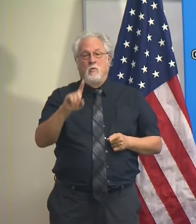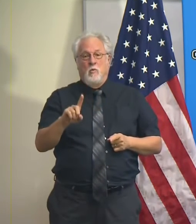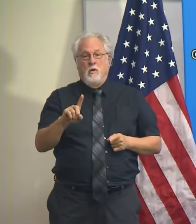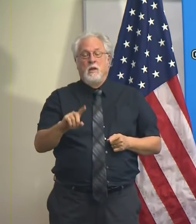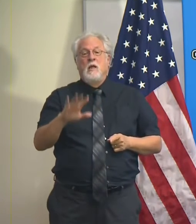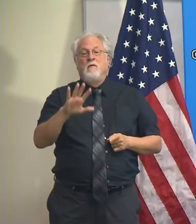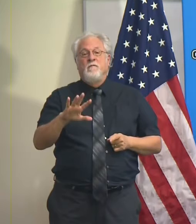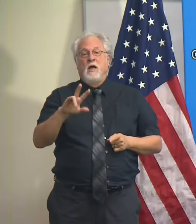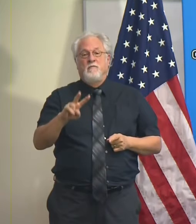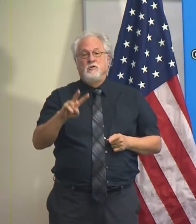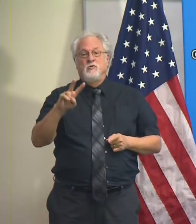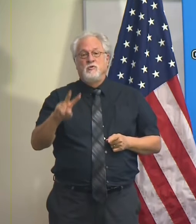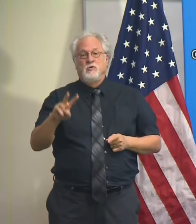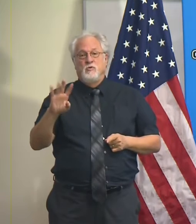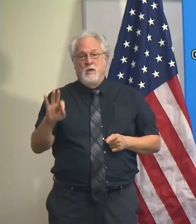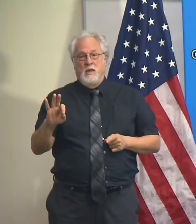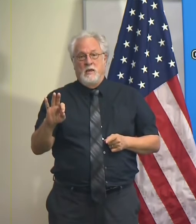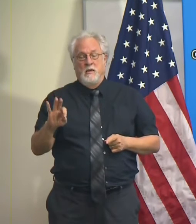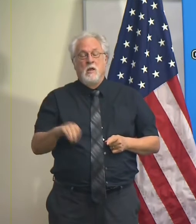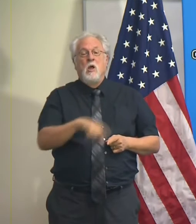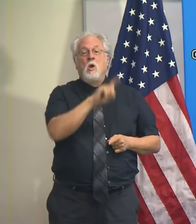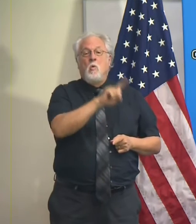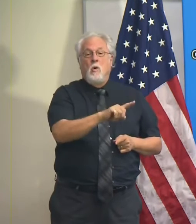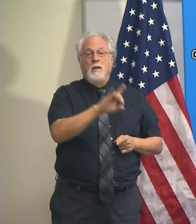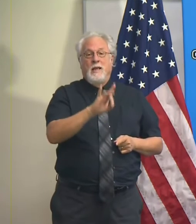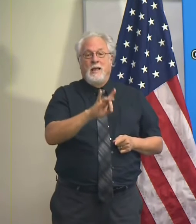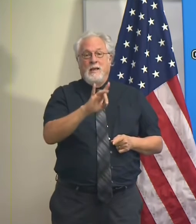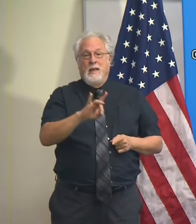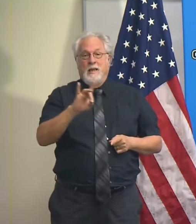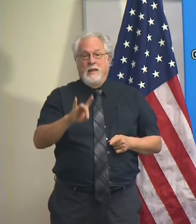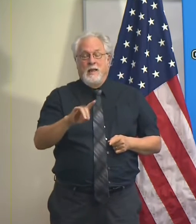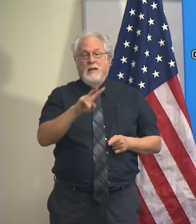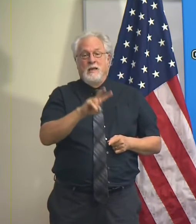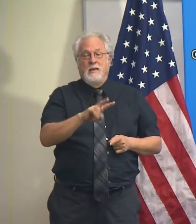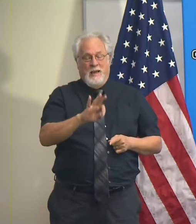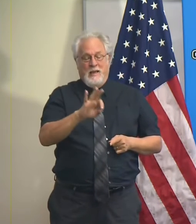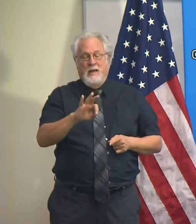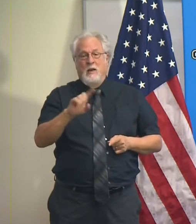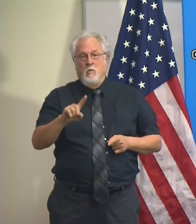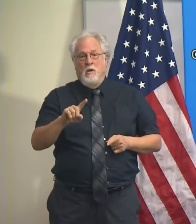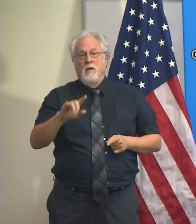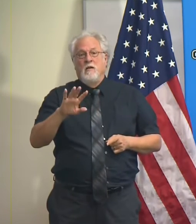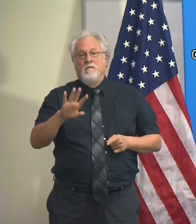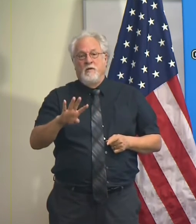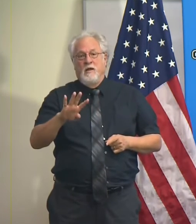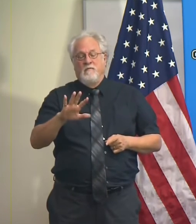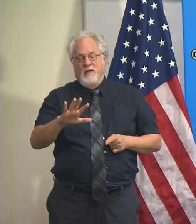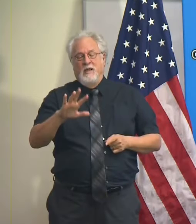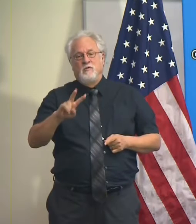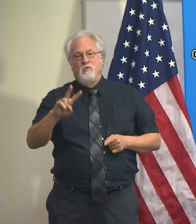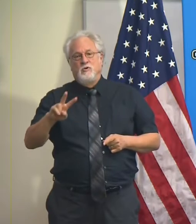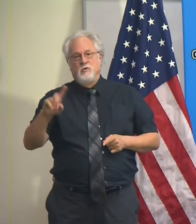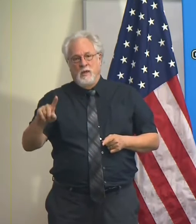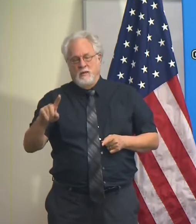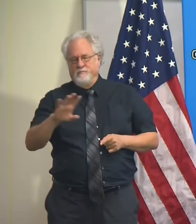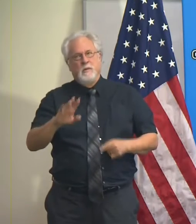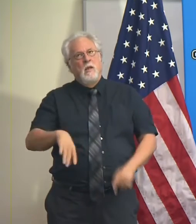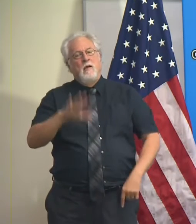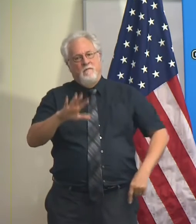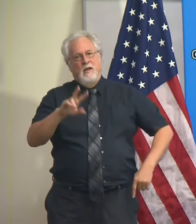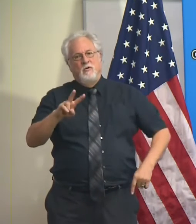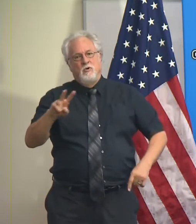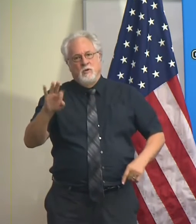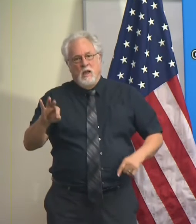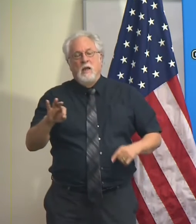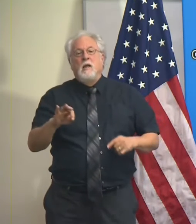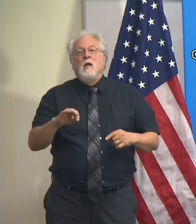-5229. That's 1-888-991-5229. And they will be asked